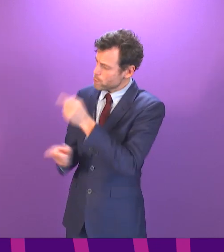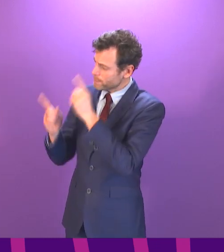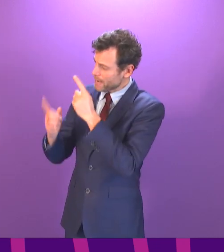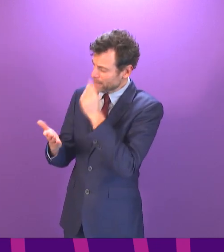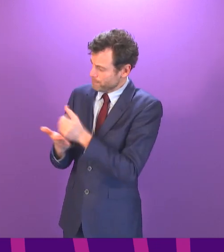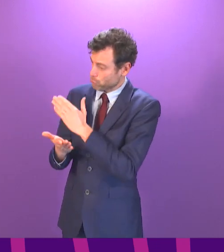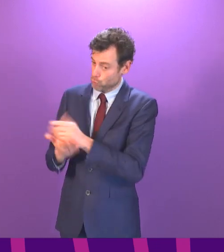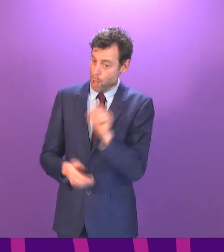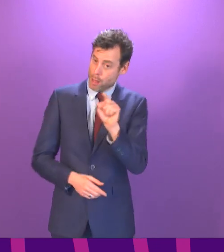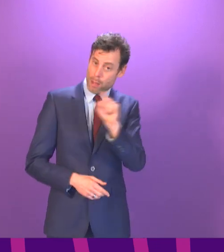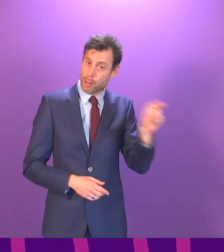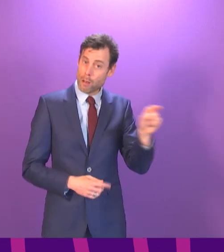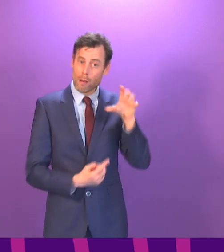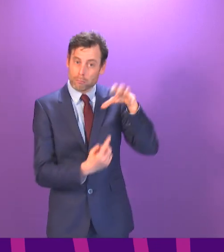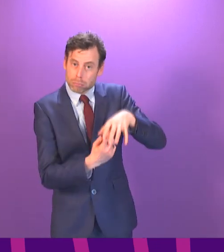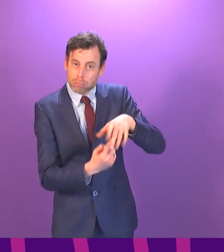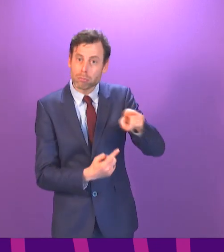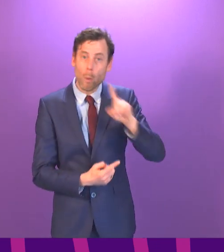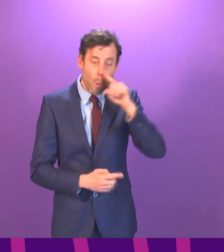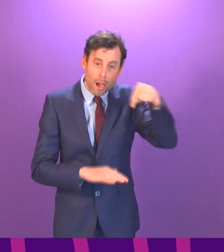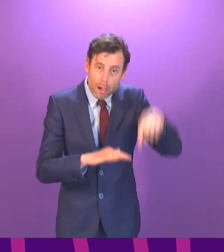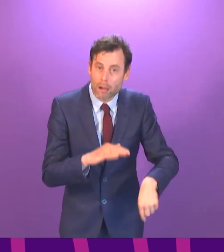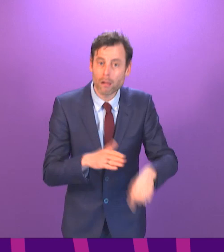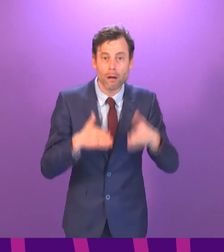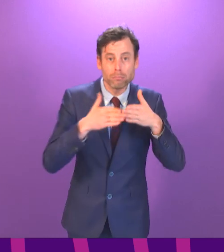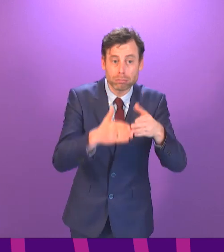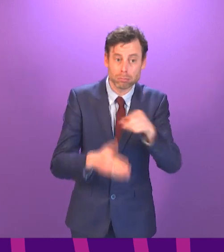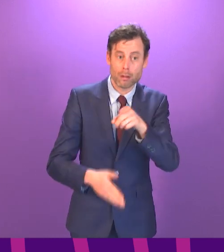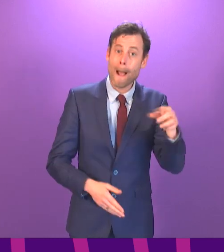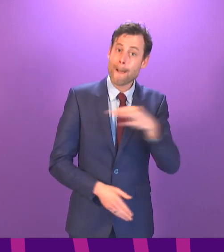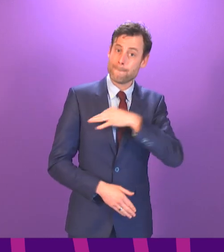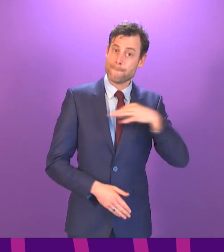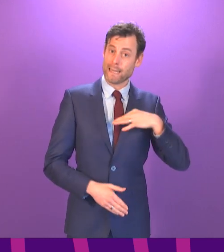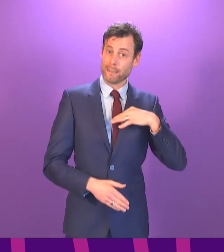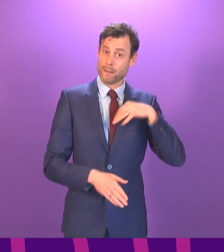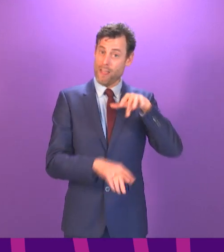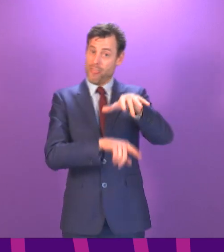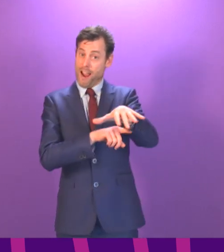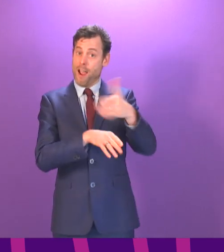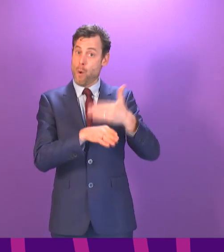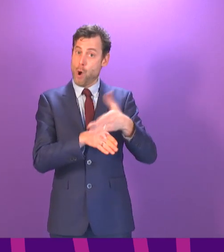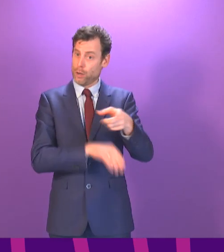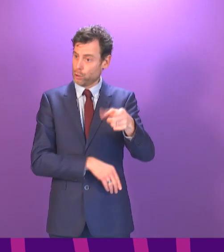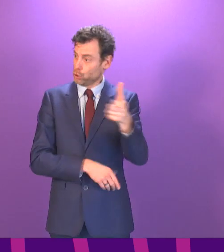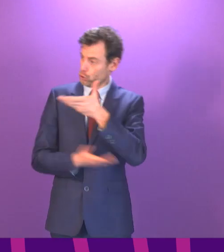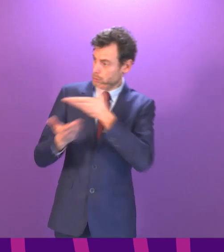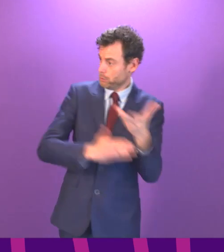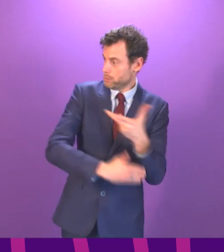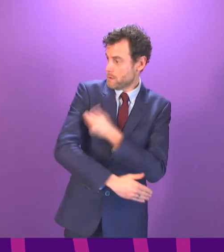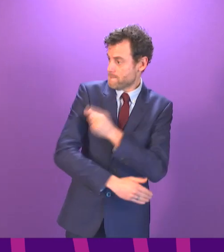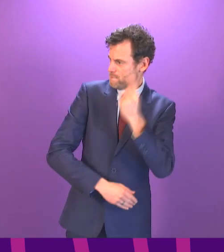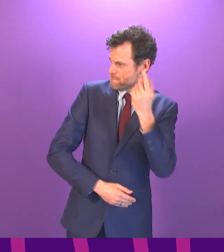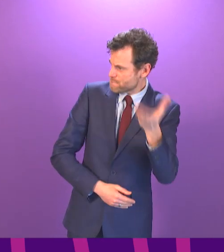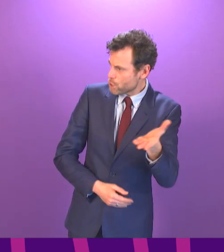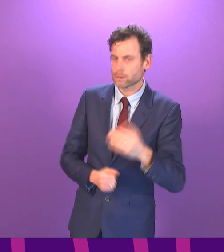offshore medics and offshore workers should receive the vaccination as a priority in phase two to keep these critical workers safe? First Minister. Well, that will